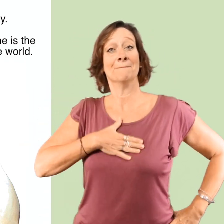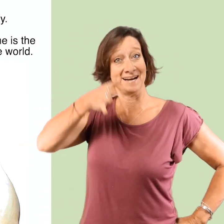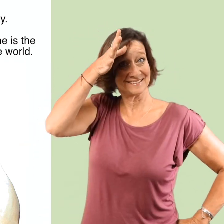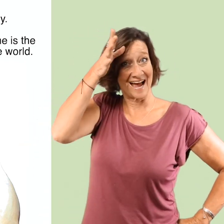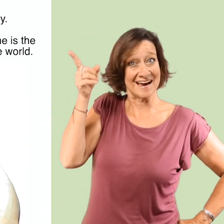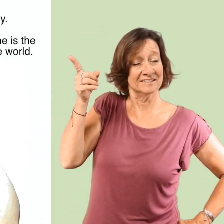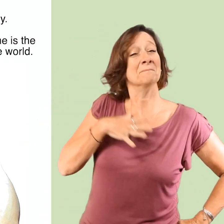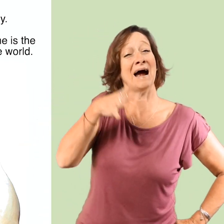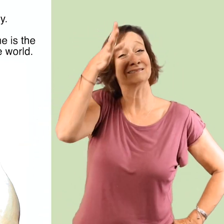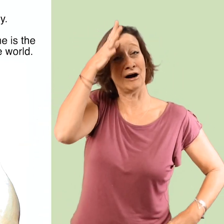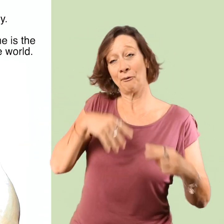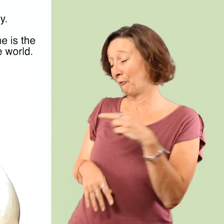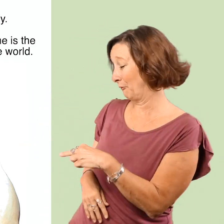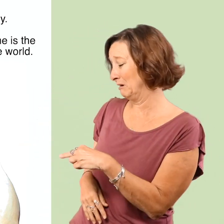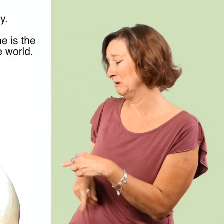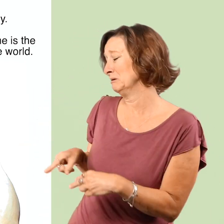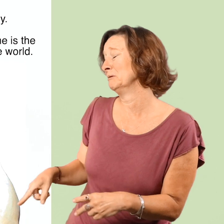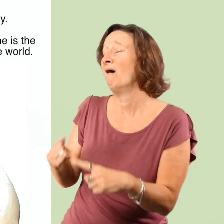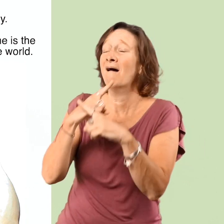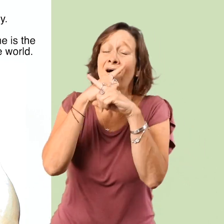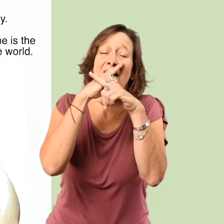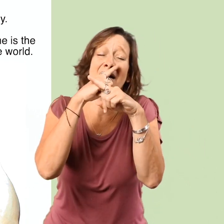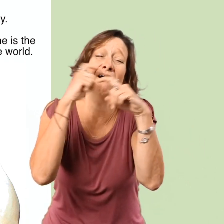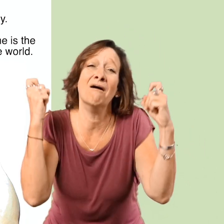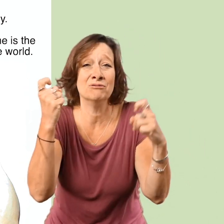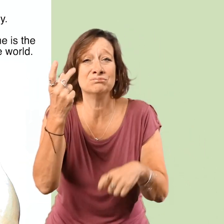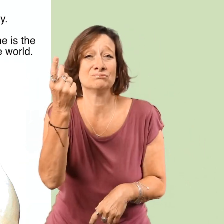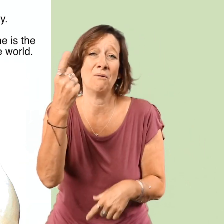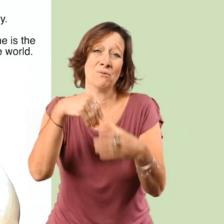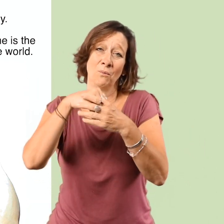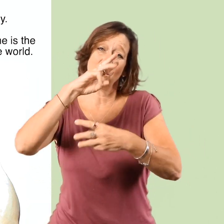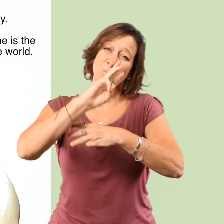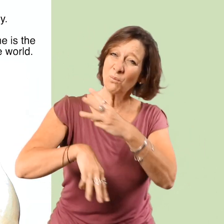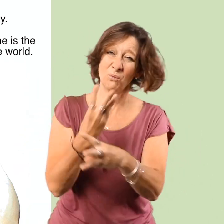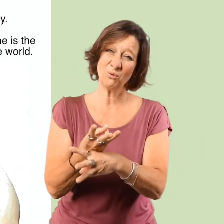My dad thinks she is the ugliest dog in the world.